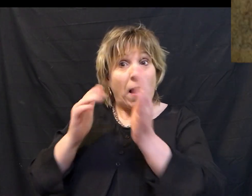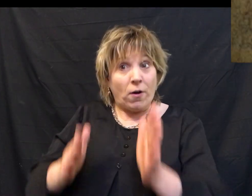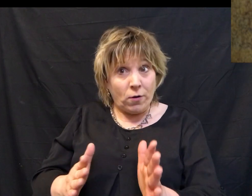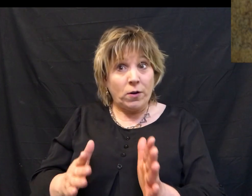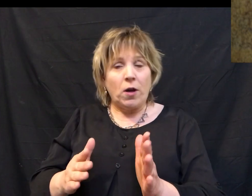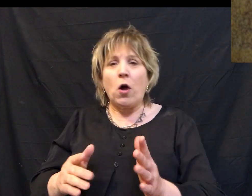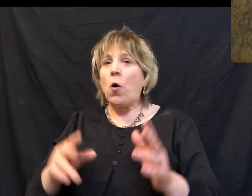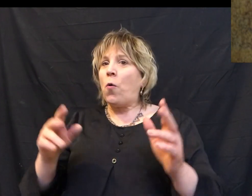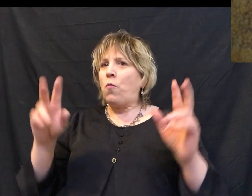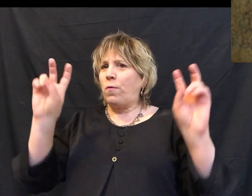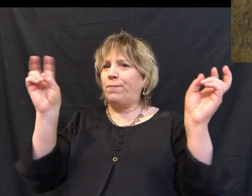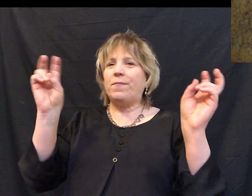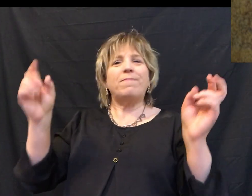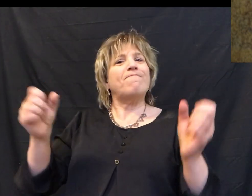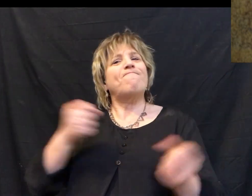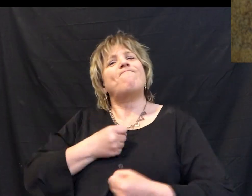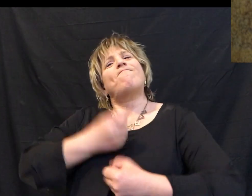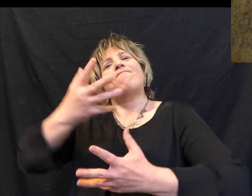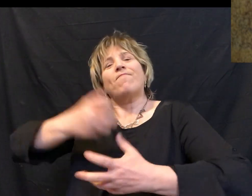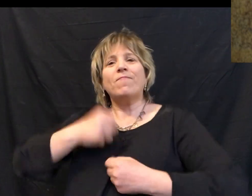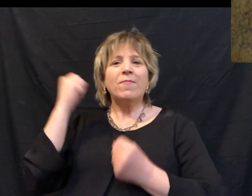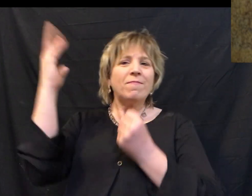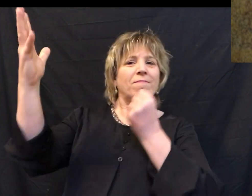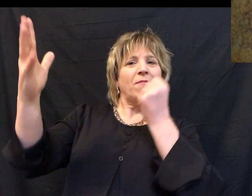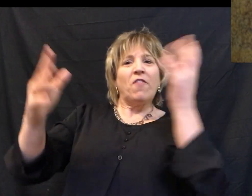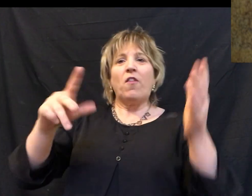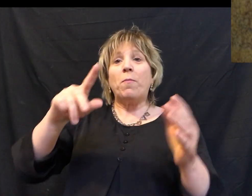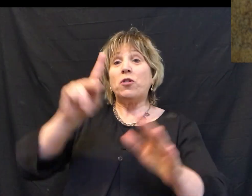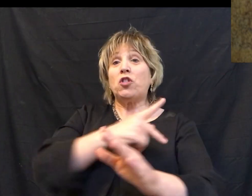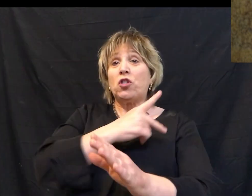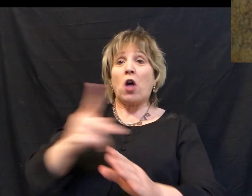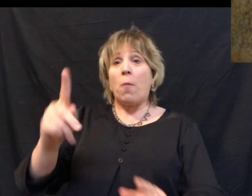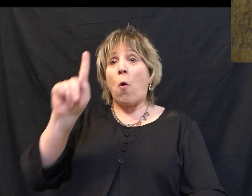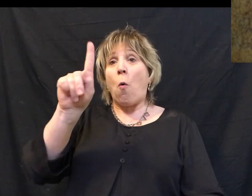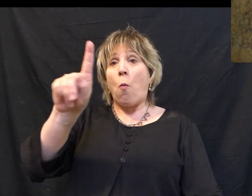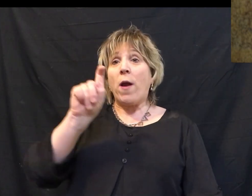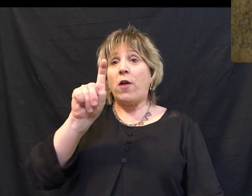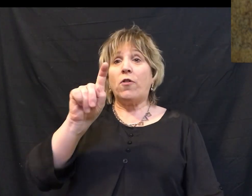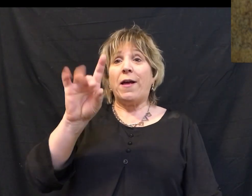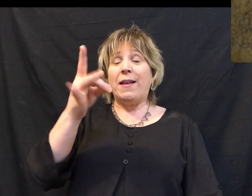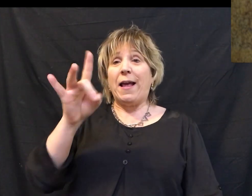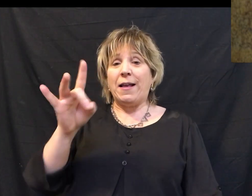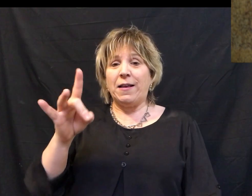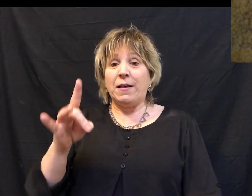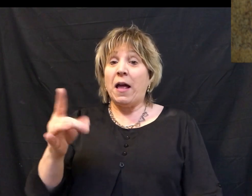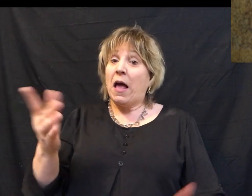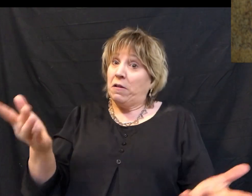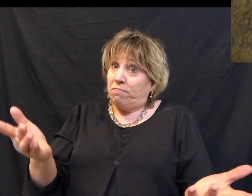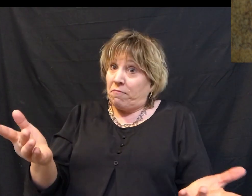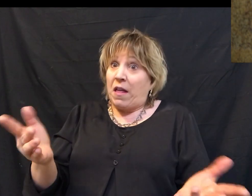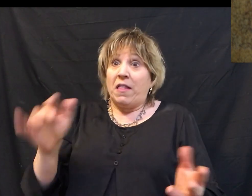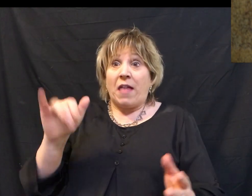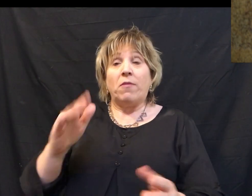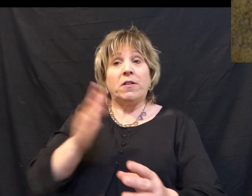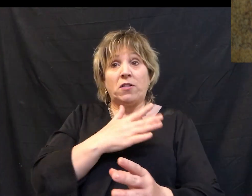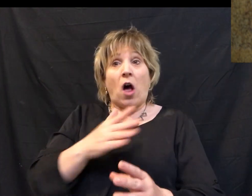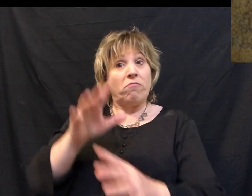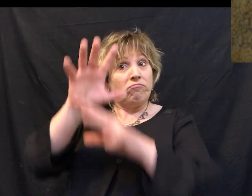followers of Jesus were quoting and singing and shouting from Psalm 118, which was incidentally a